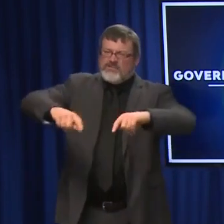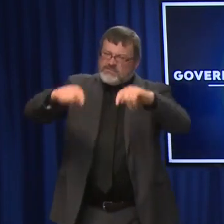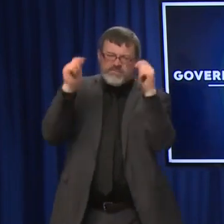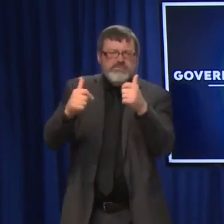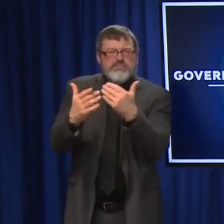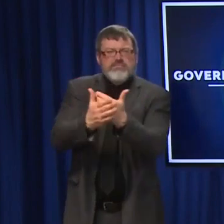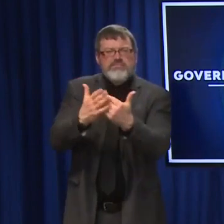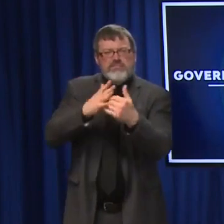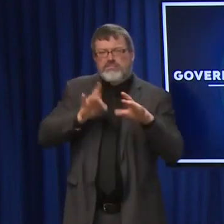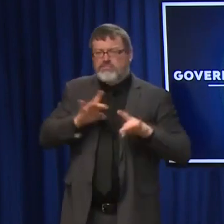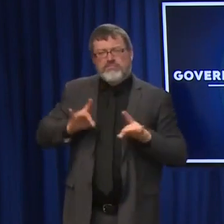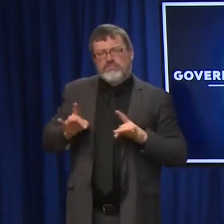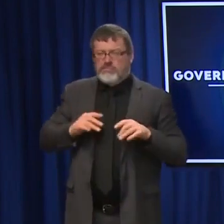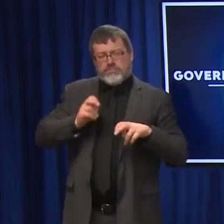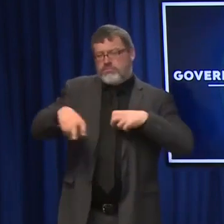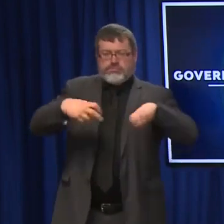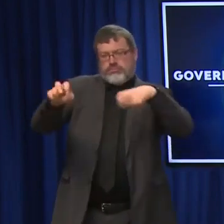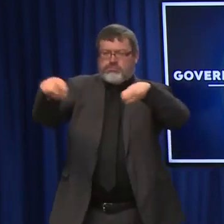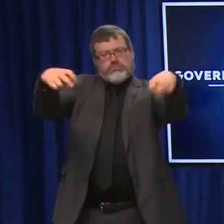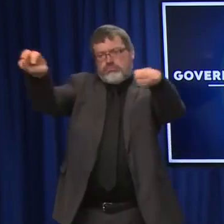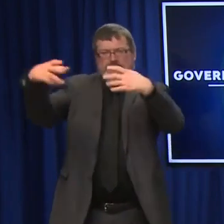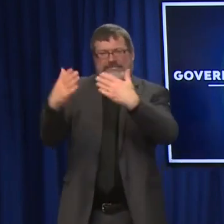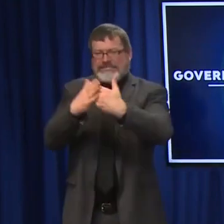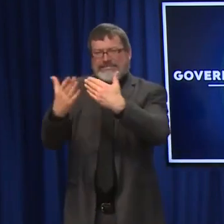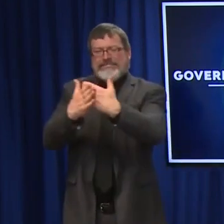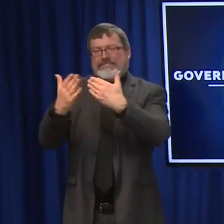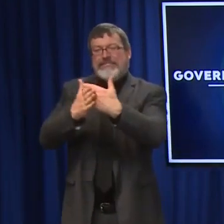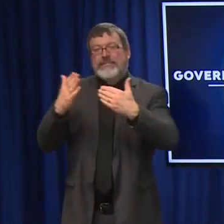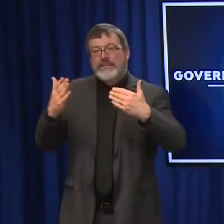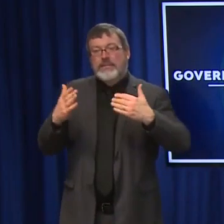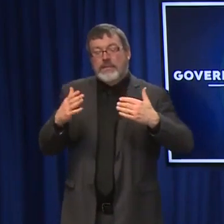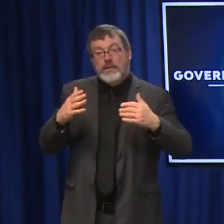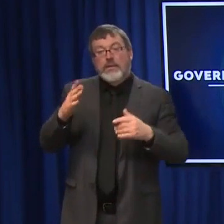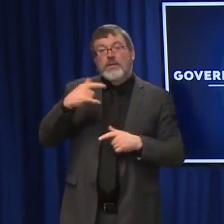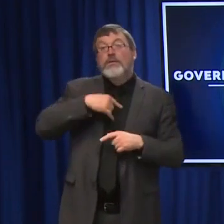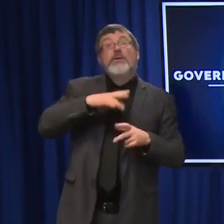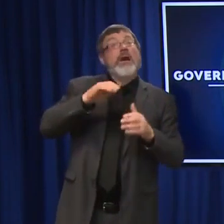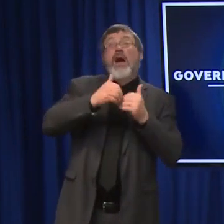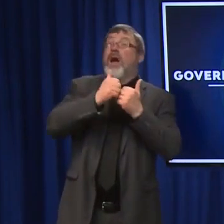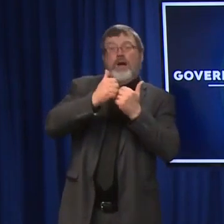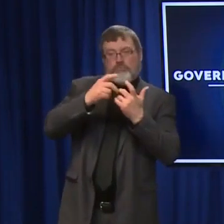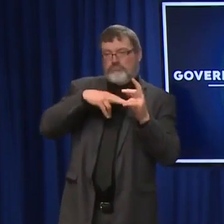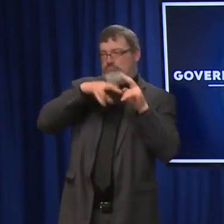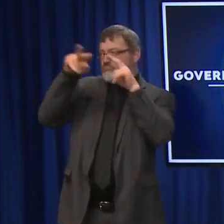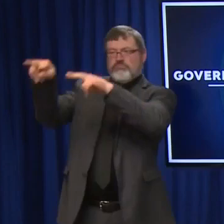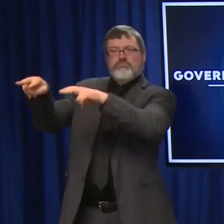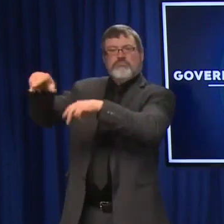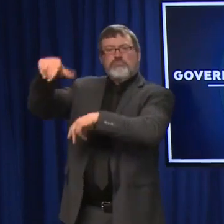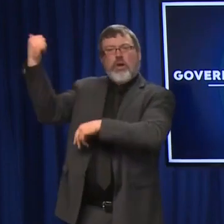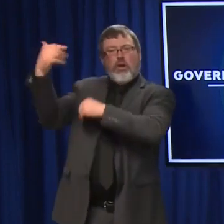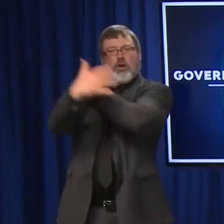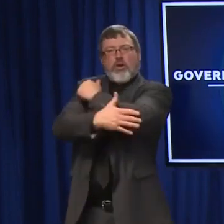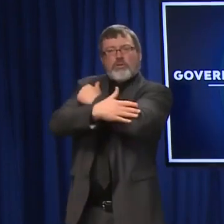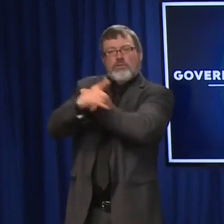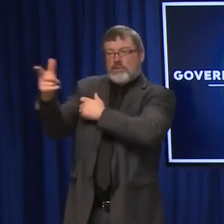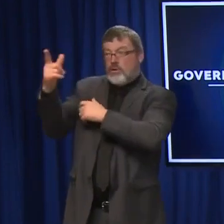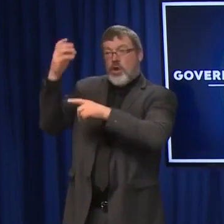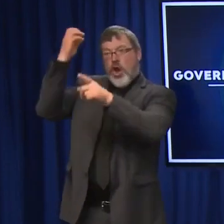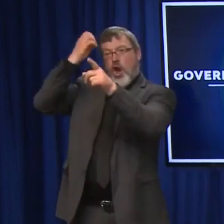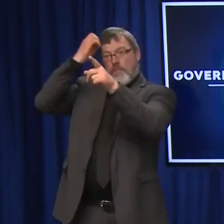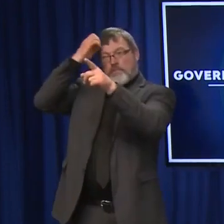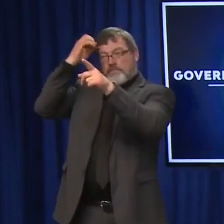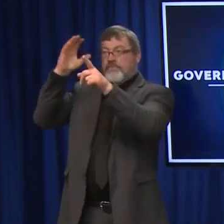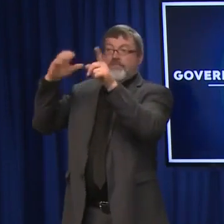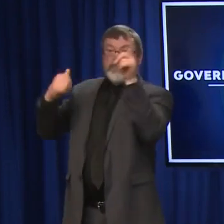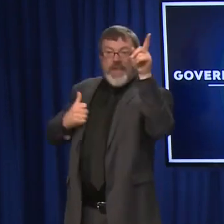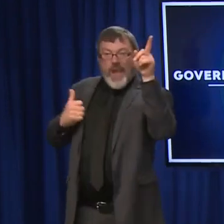And we can make this determination based on what's happening in other countries like the United Kingdom, what's happening in other parts of the U.S. that are seeing dramatic spikes,